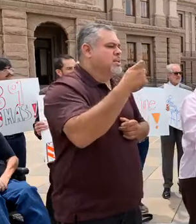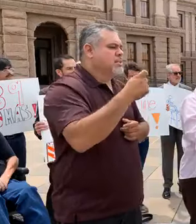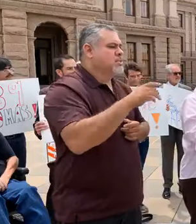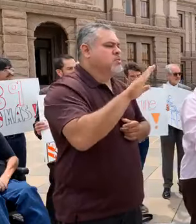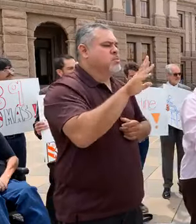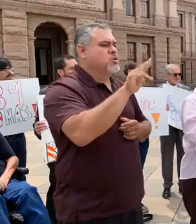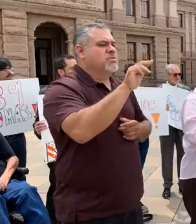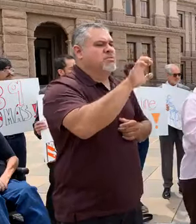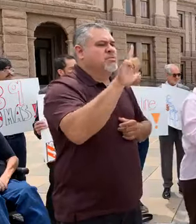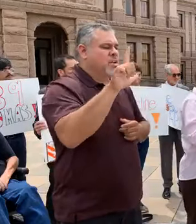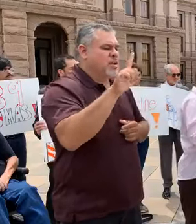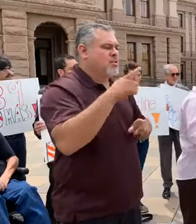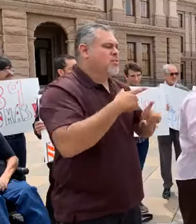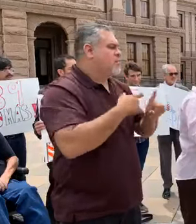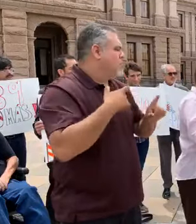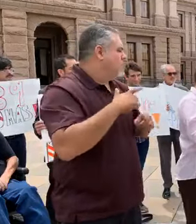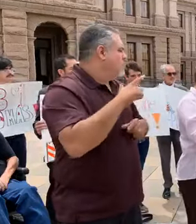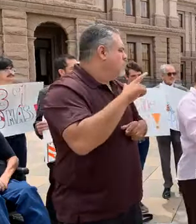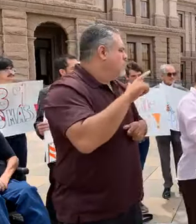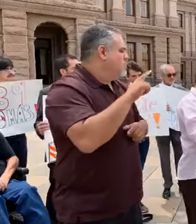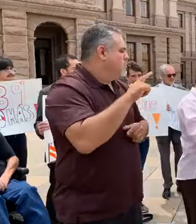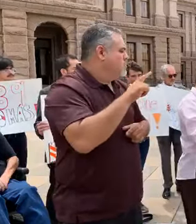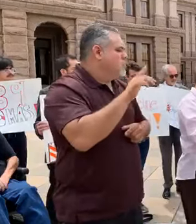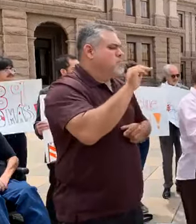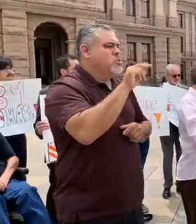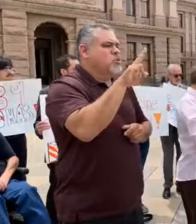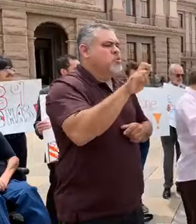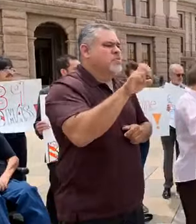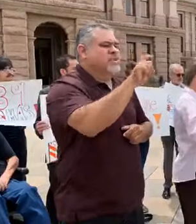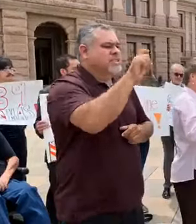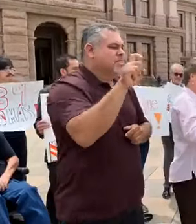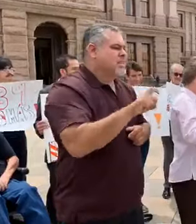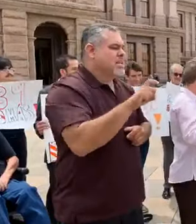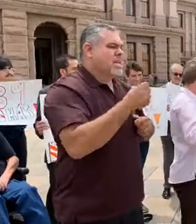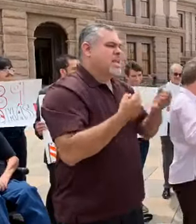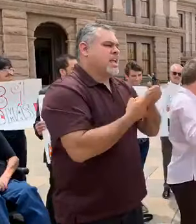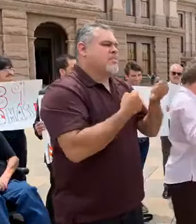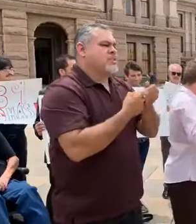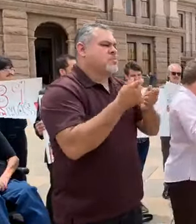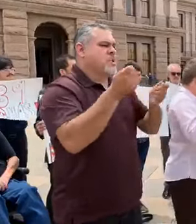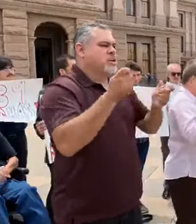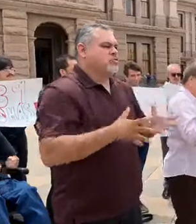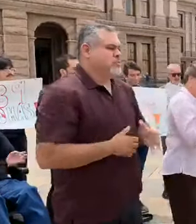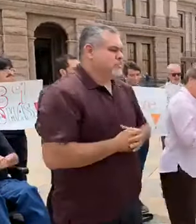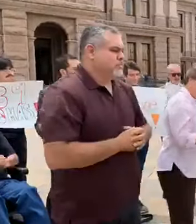Burnell from the Move Texas Advocacy Manager.